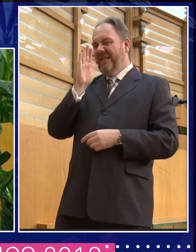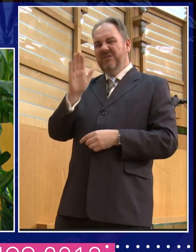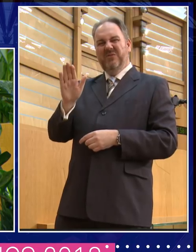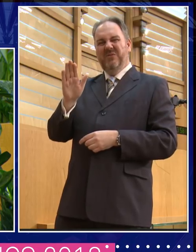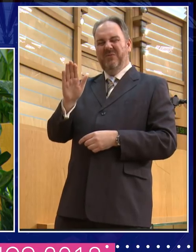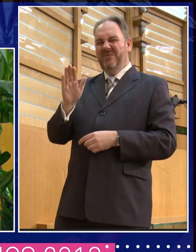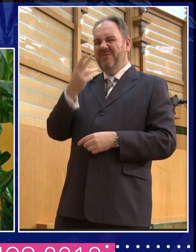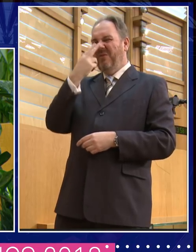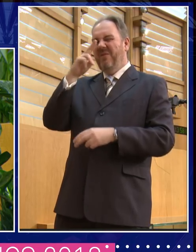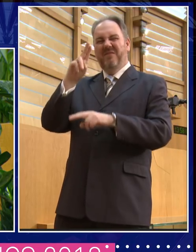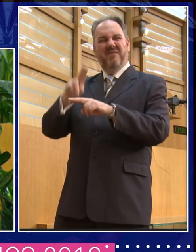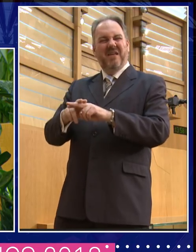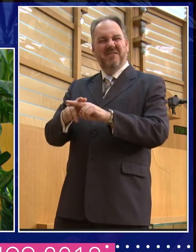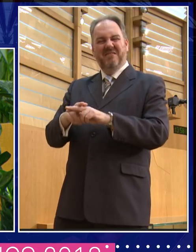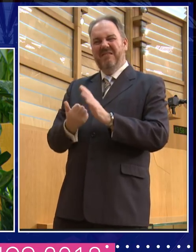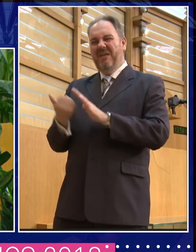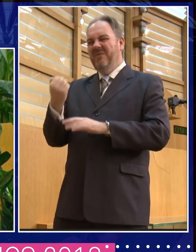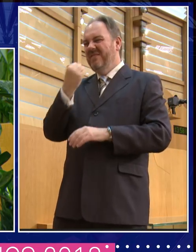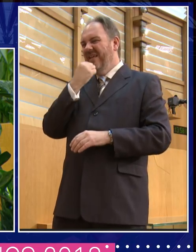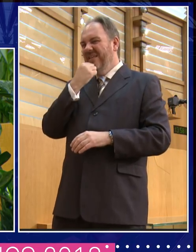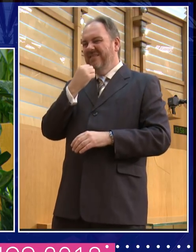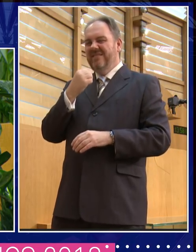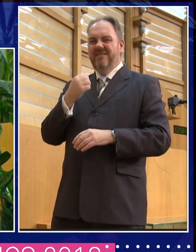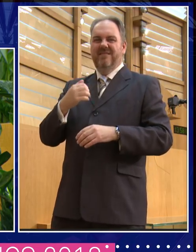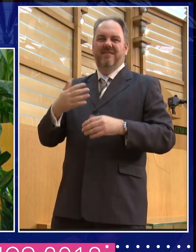I'm sure there still are some people who think, can't she do something better with her hair?